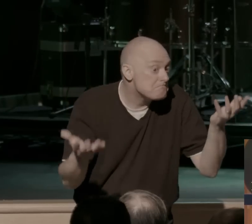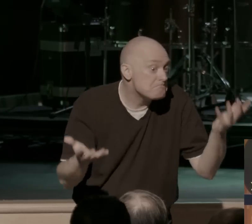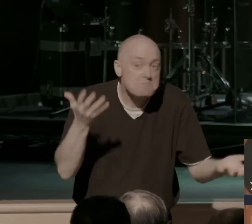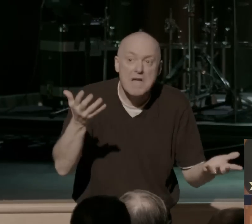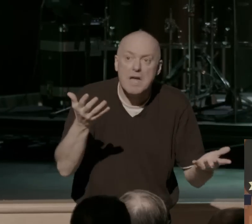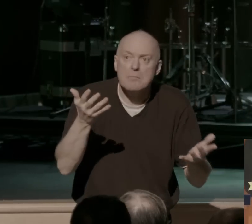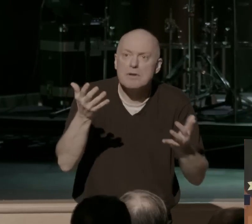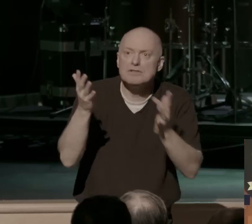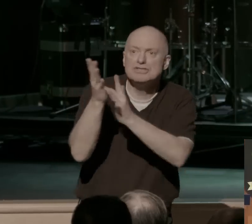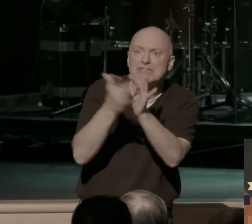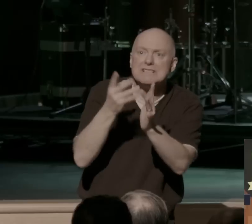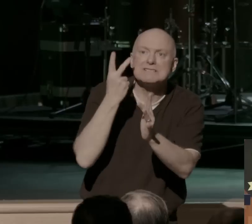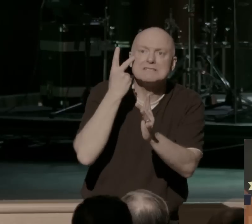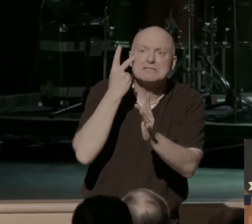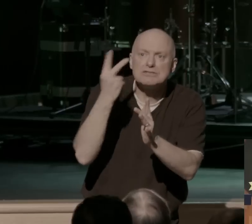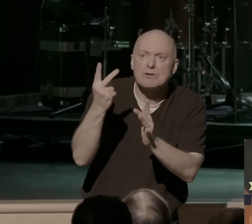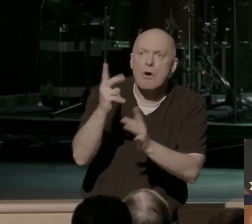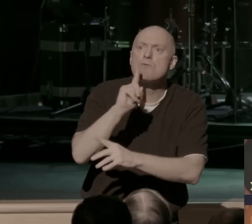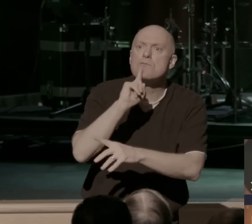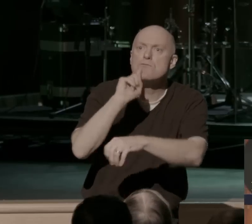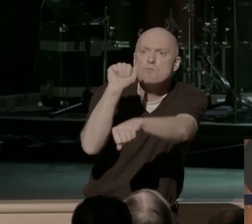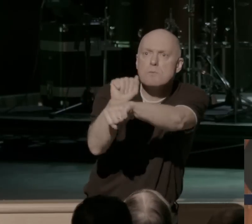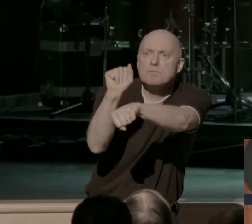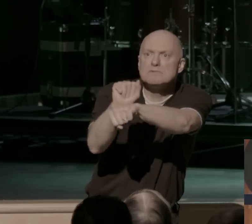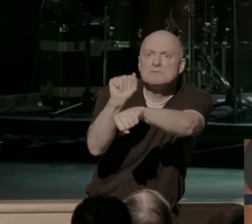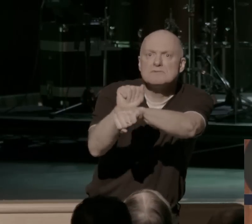Maybe he saw things for the reality of how they were.